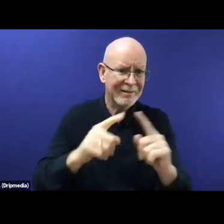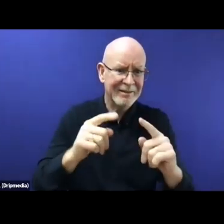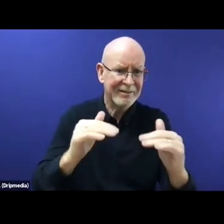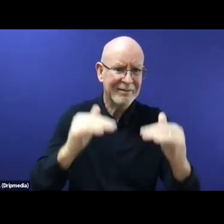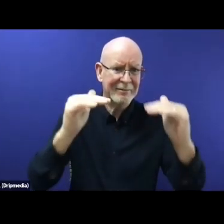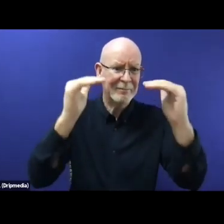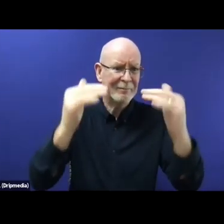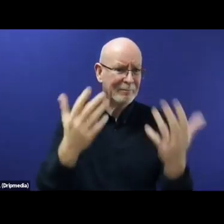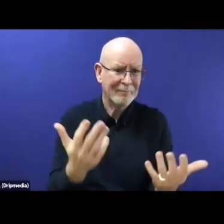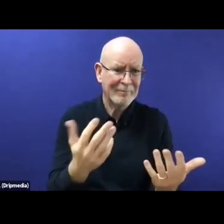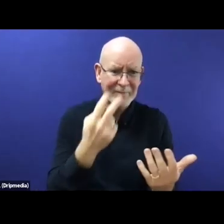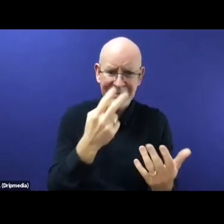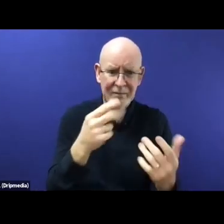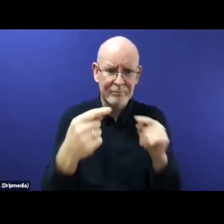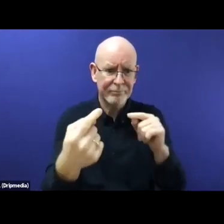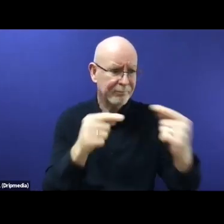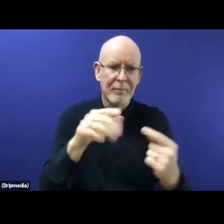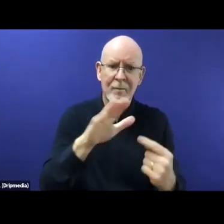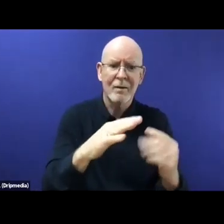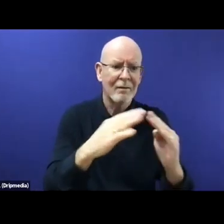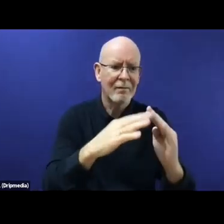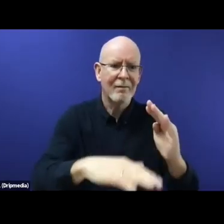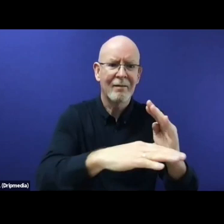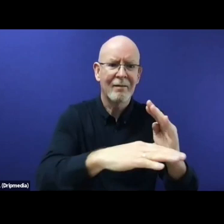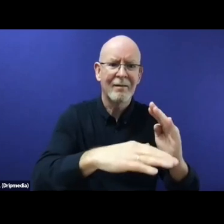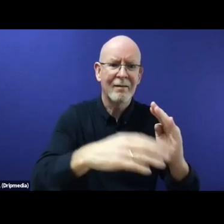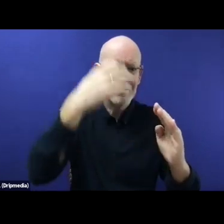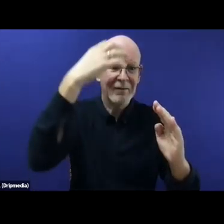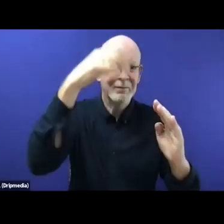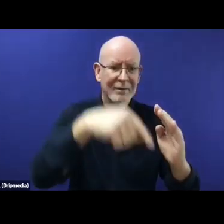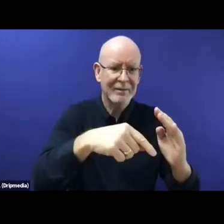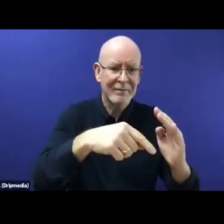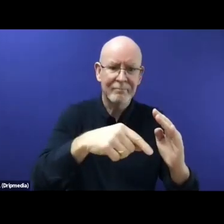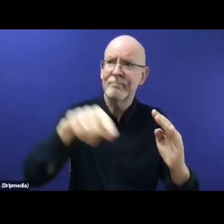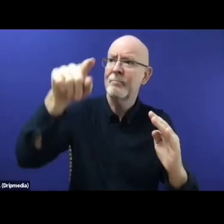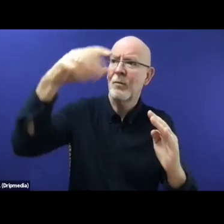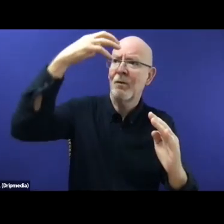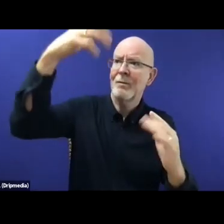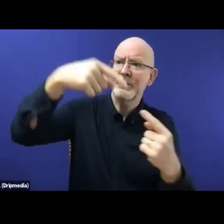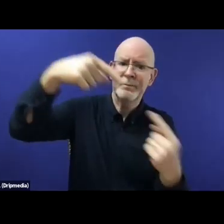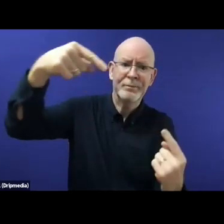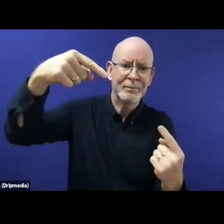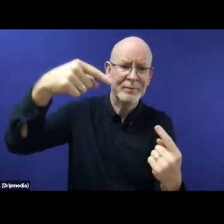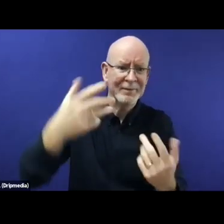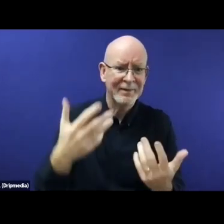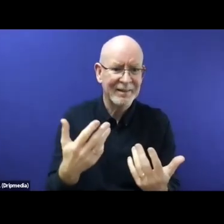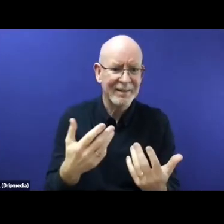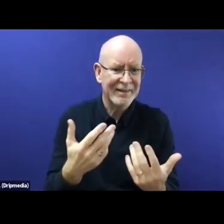were looking at that during the accession process, the Baltic states had this metaphor of their fear of becoming a closed sack.